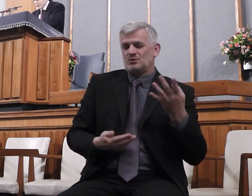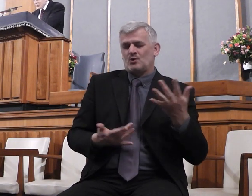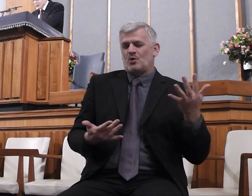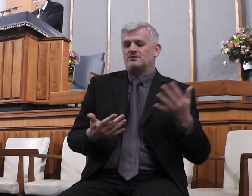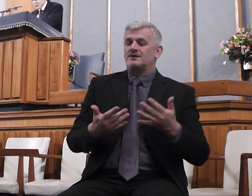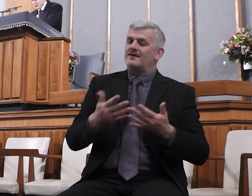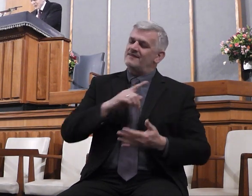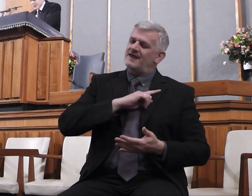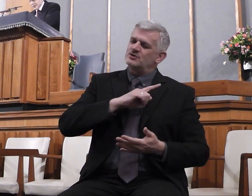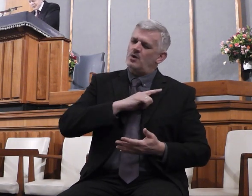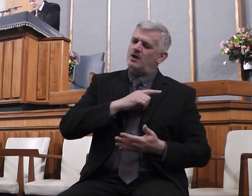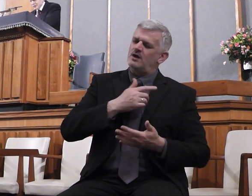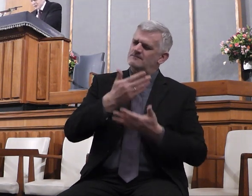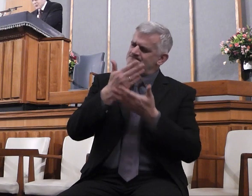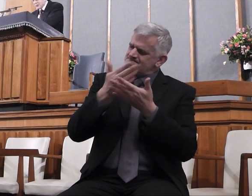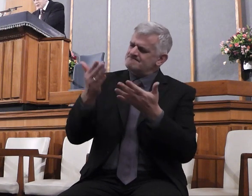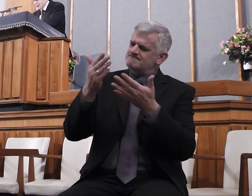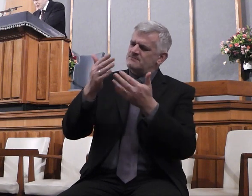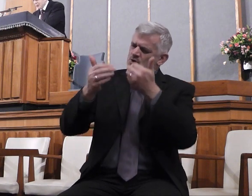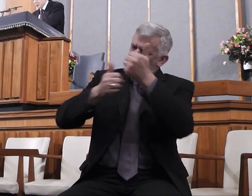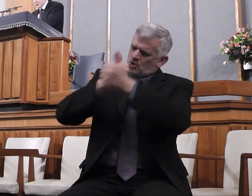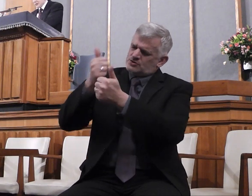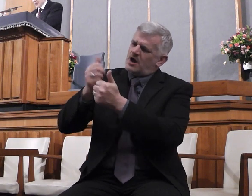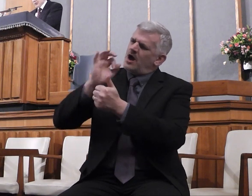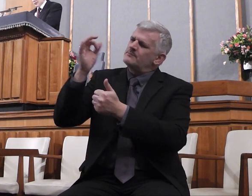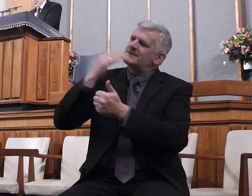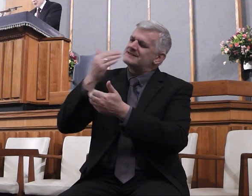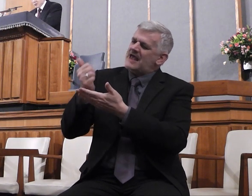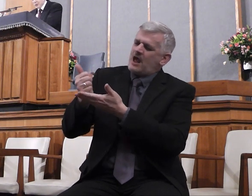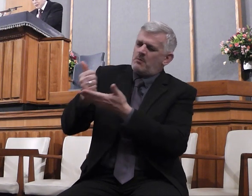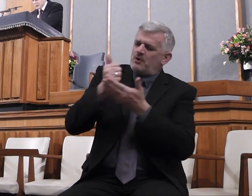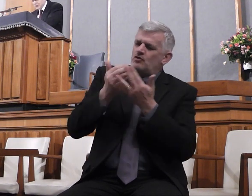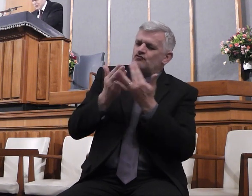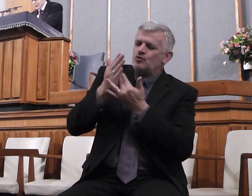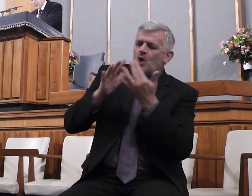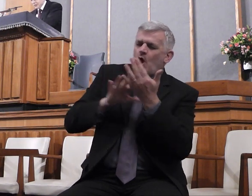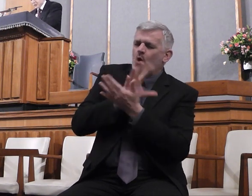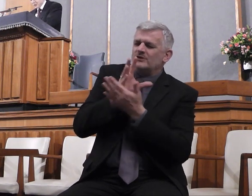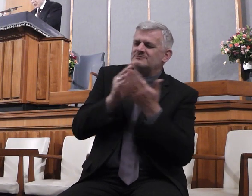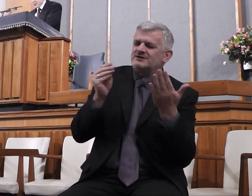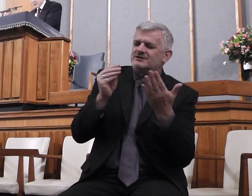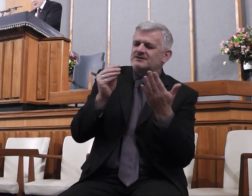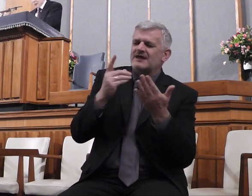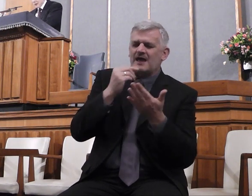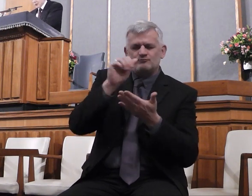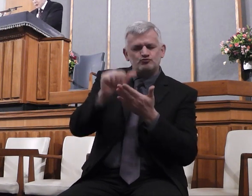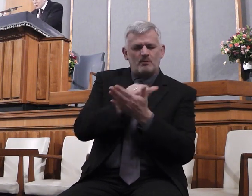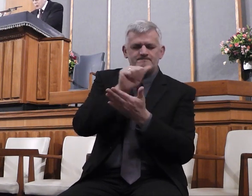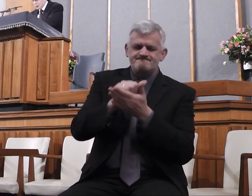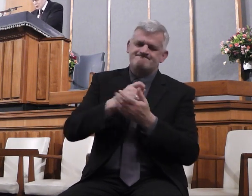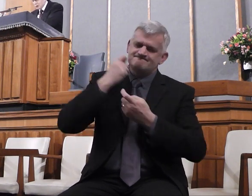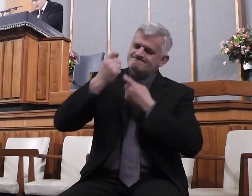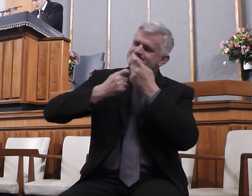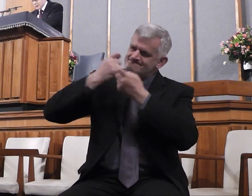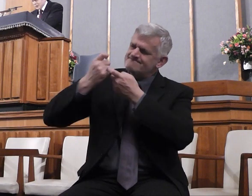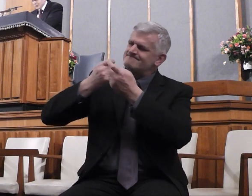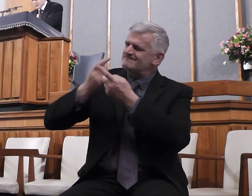Holy Spirit thou wilt so help us that we may sincerely seek thee. And O Lord, grant tonight